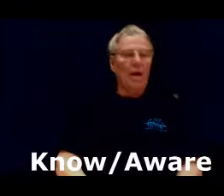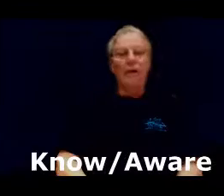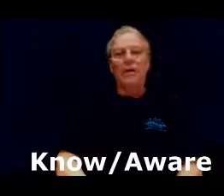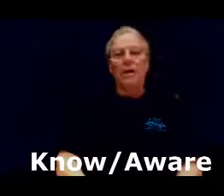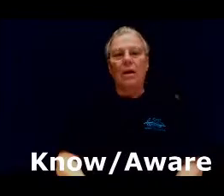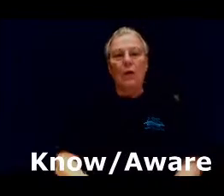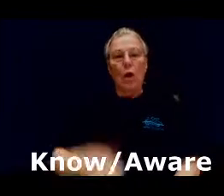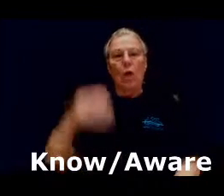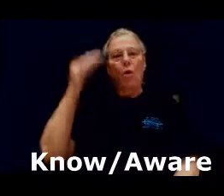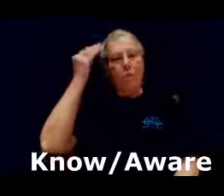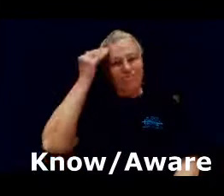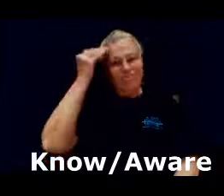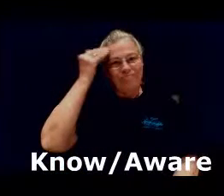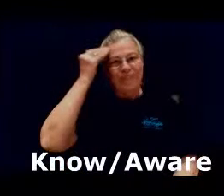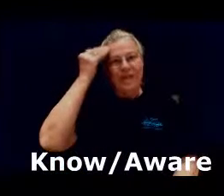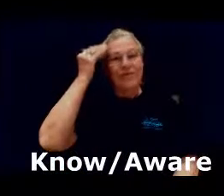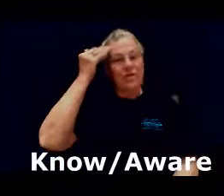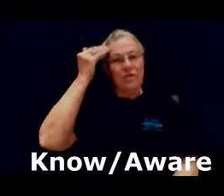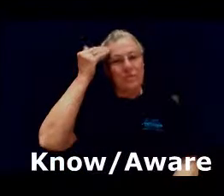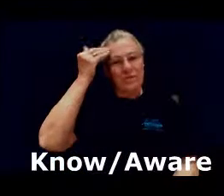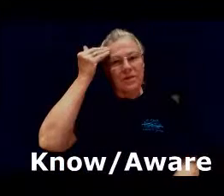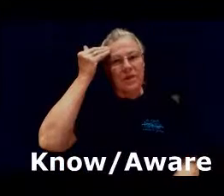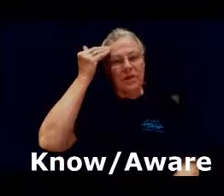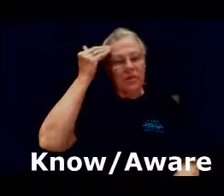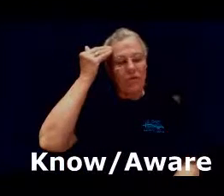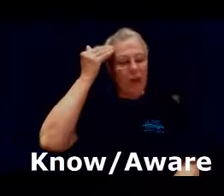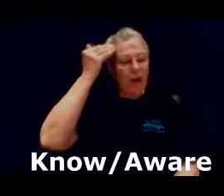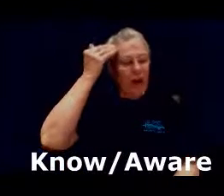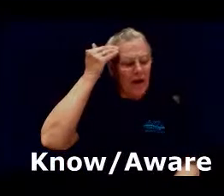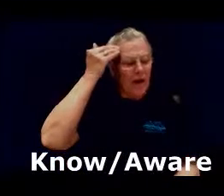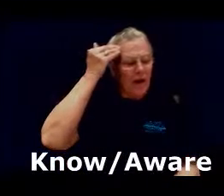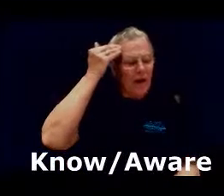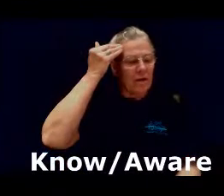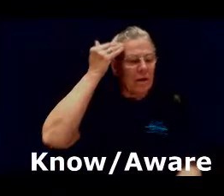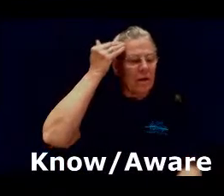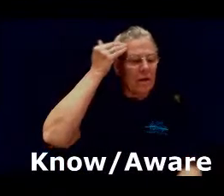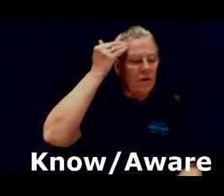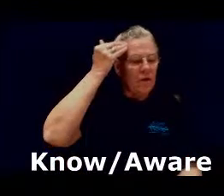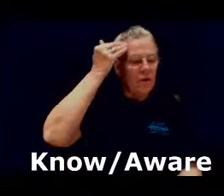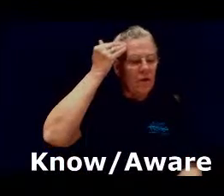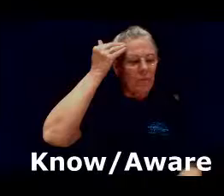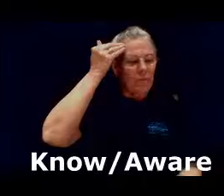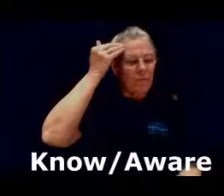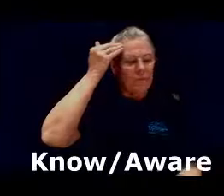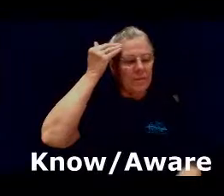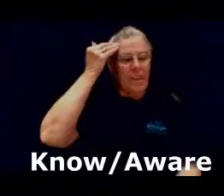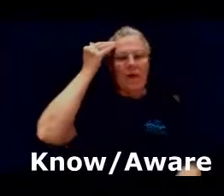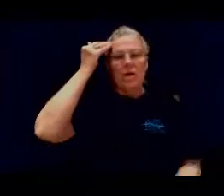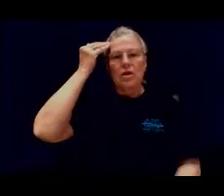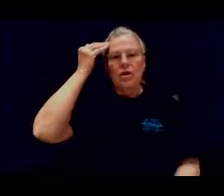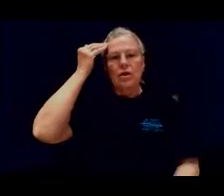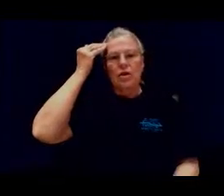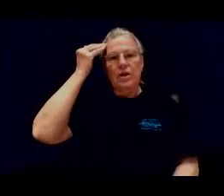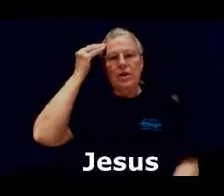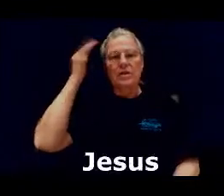no and it's just touching the forehead I know that no Jesus